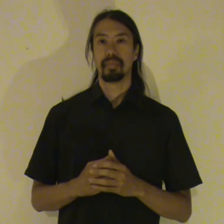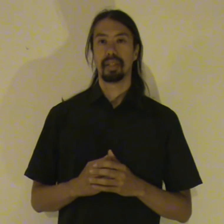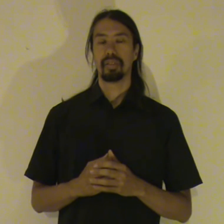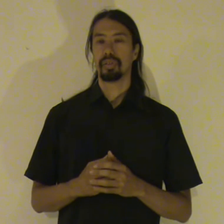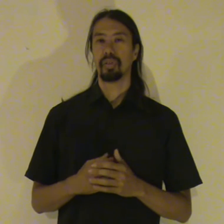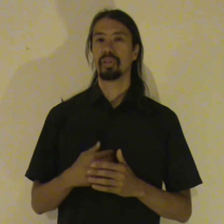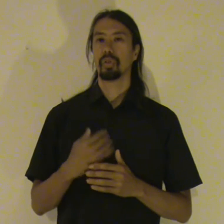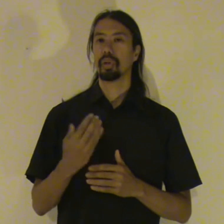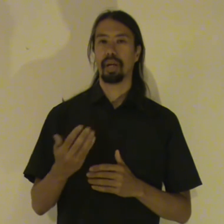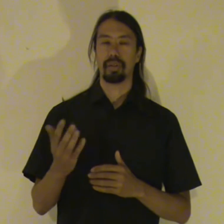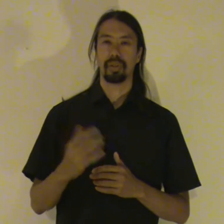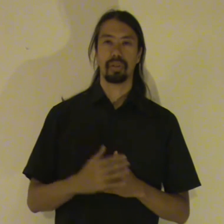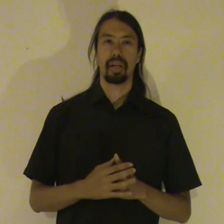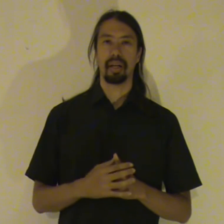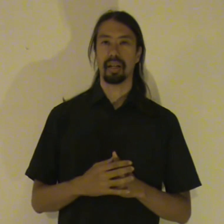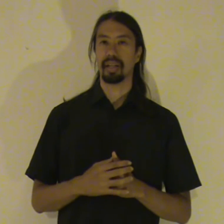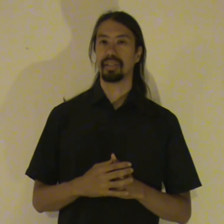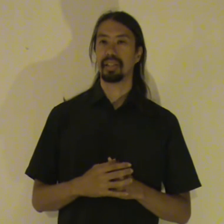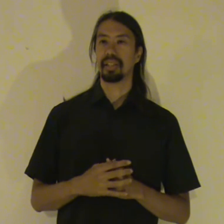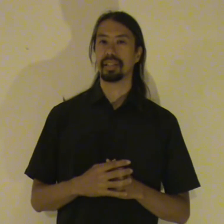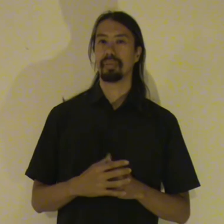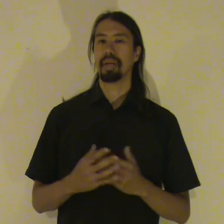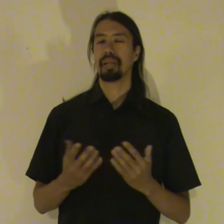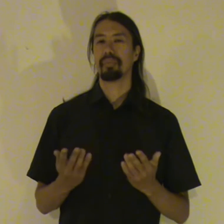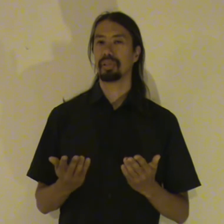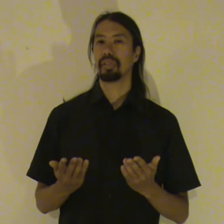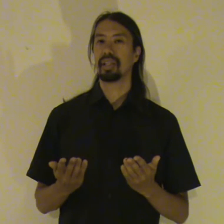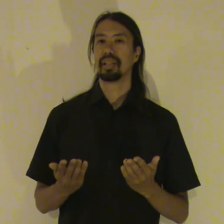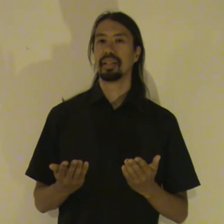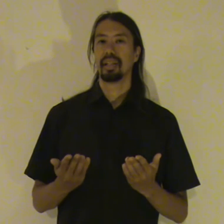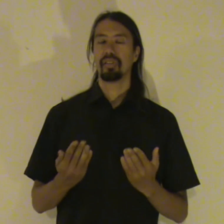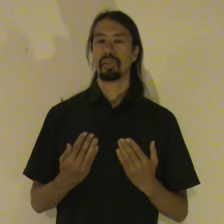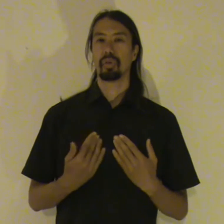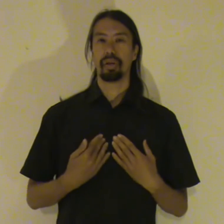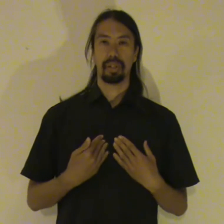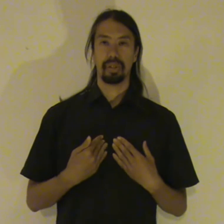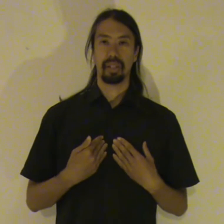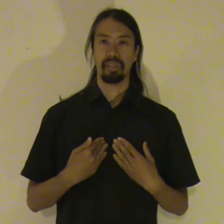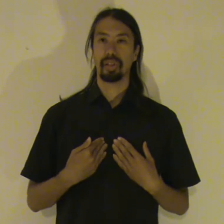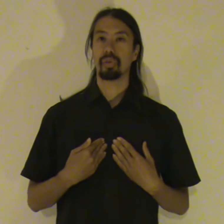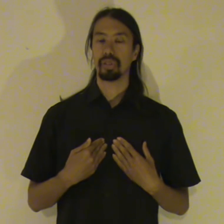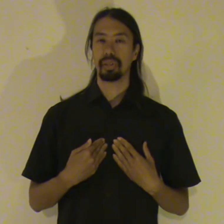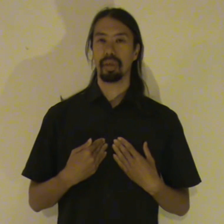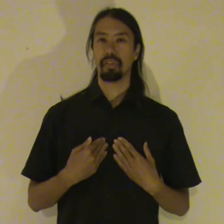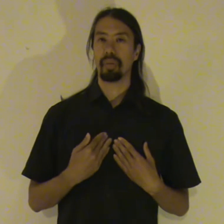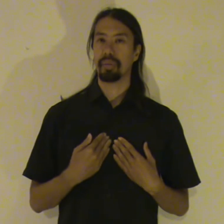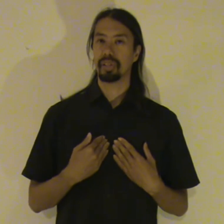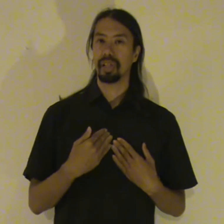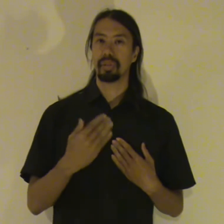And you can talk about it with your client. Like I see this. And maybe the imagery is not your imagery. It is not your symbolism. Maybe it's the imagery